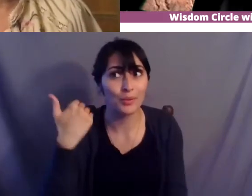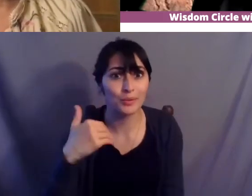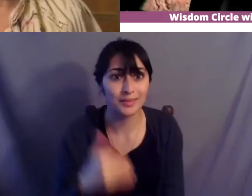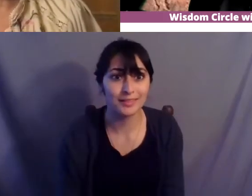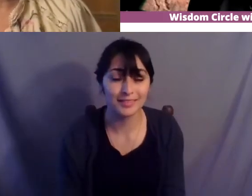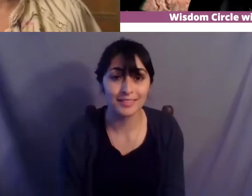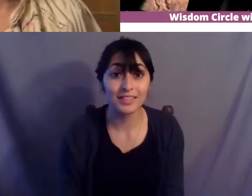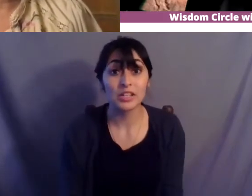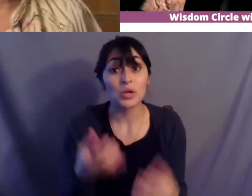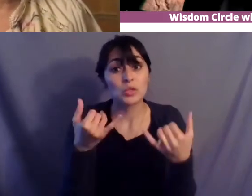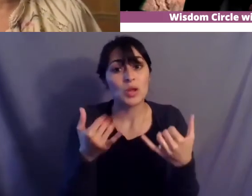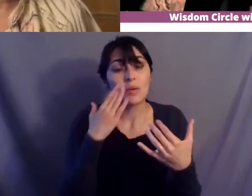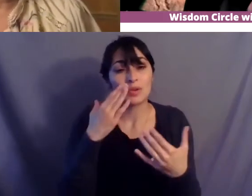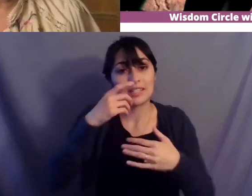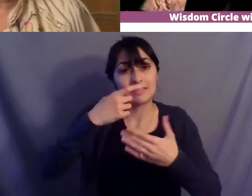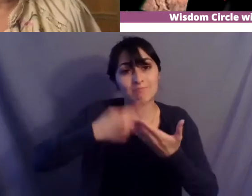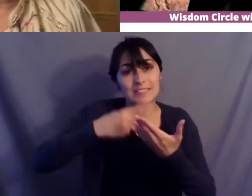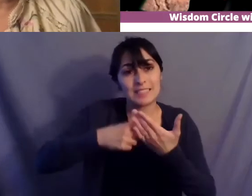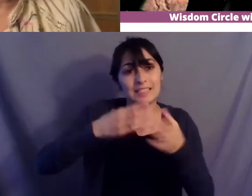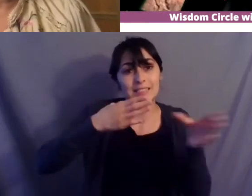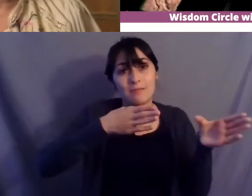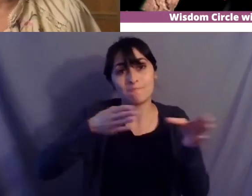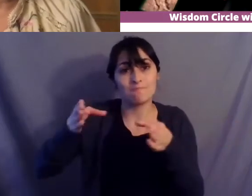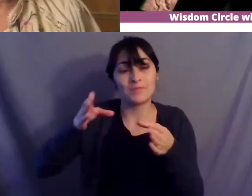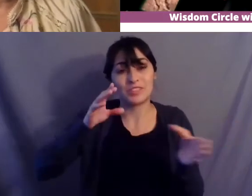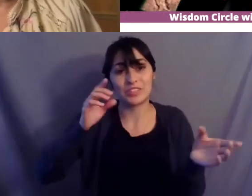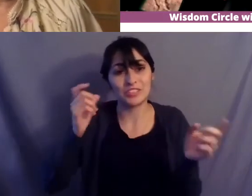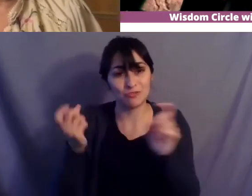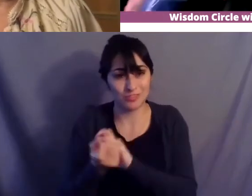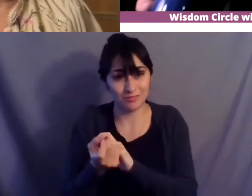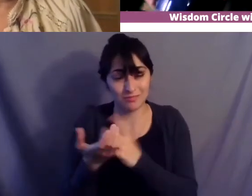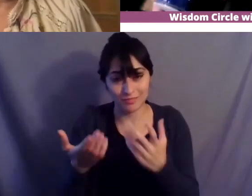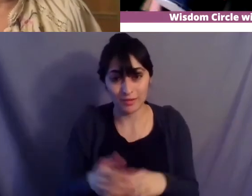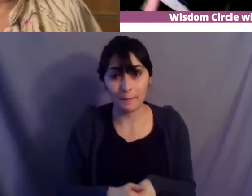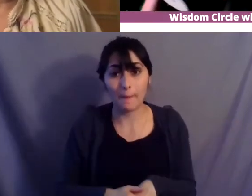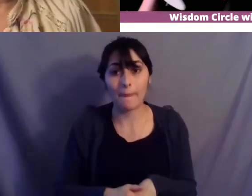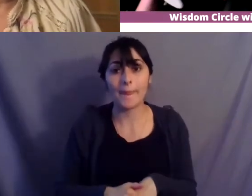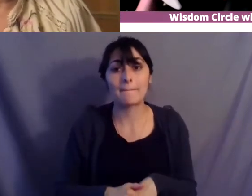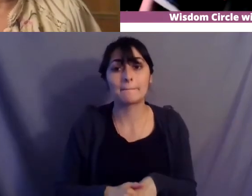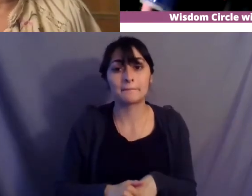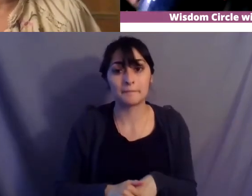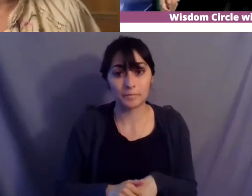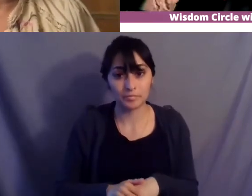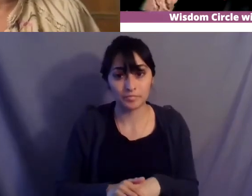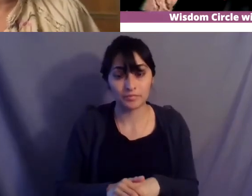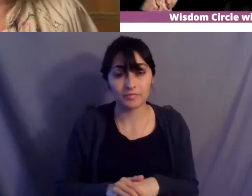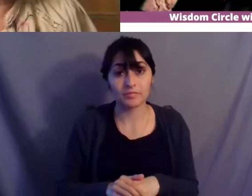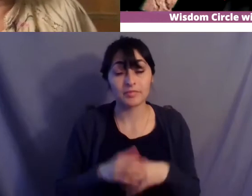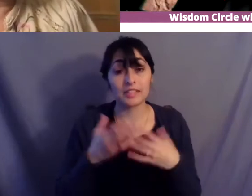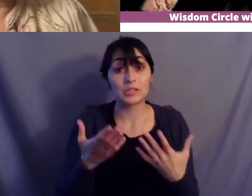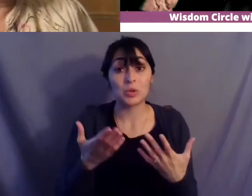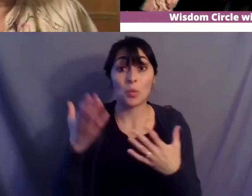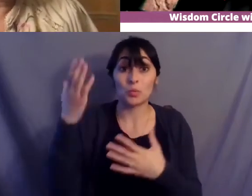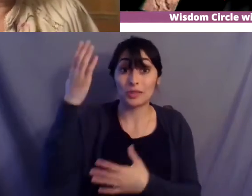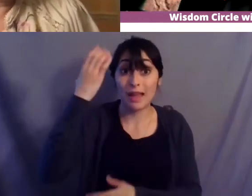about the turn um the turn uh is is that uh the idea for for us to be